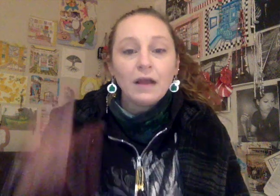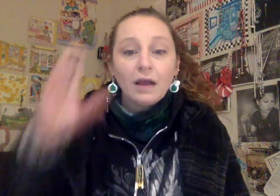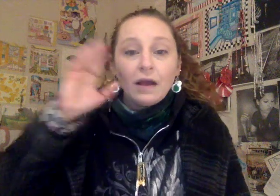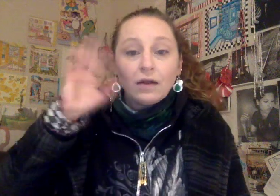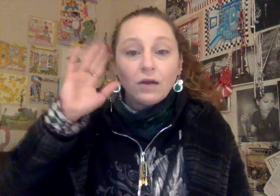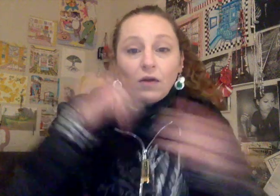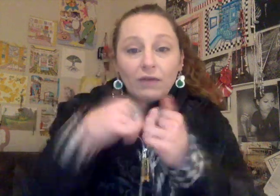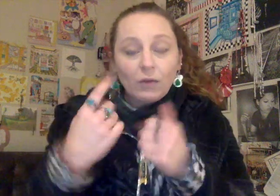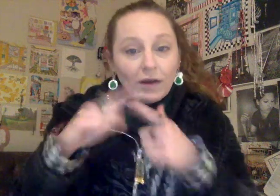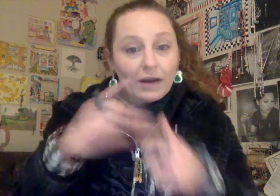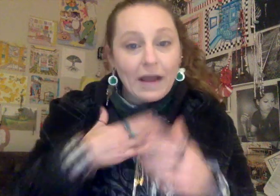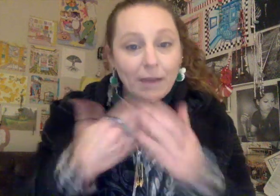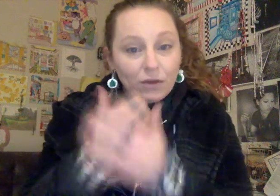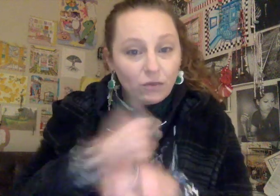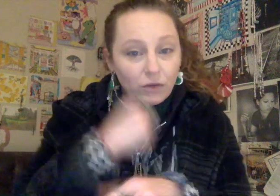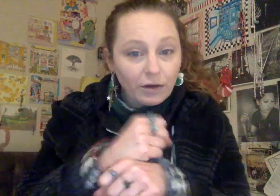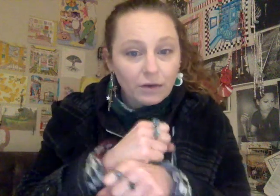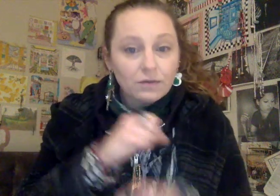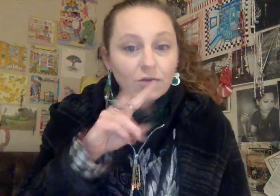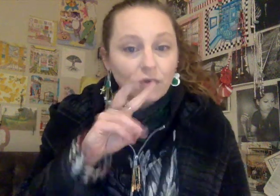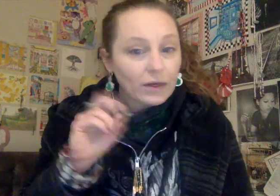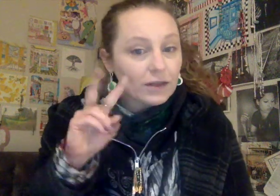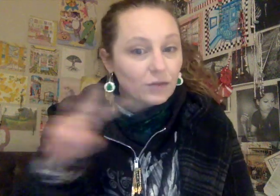Hello everyone and Happy New Year 2022.